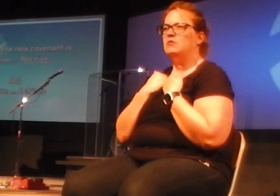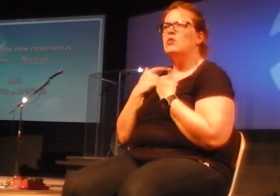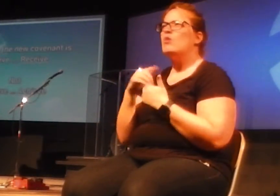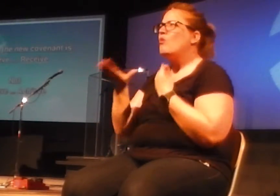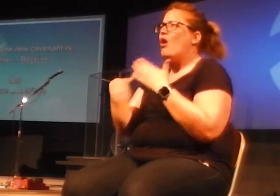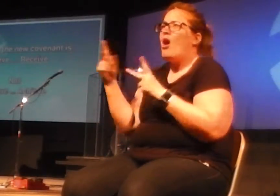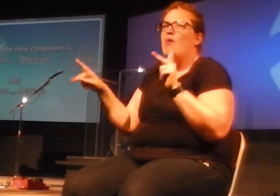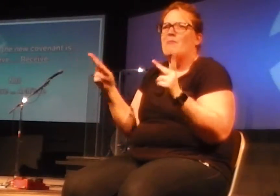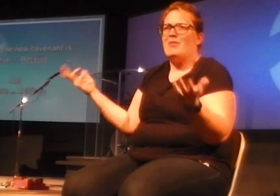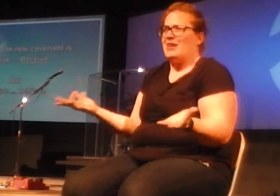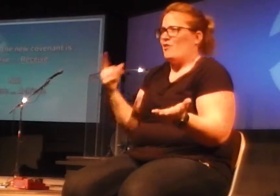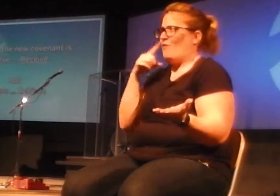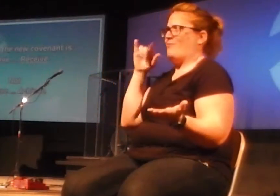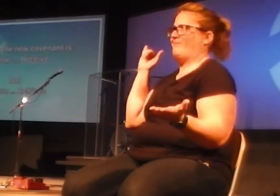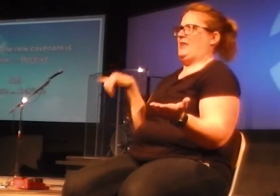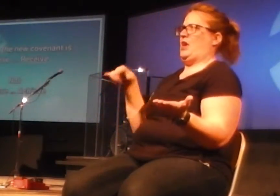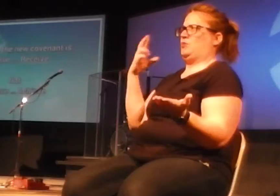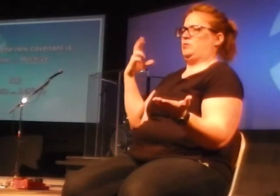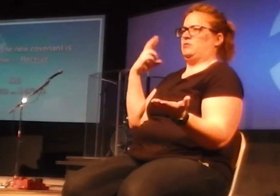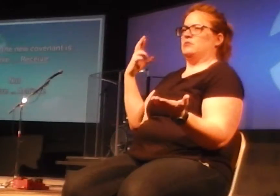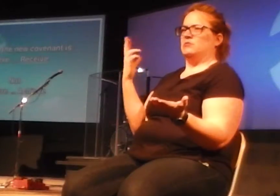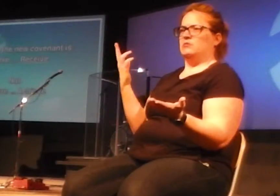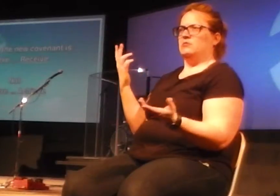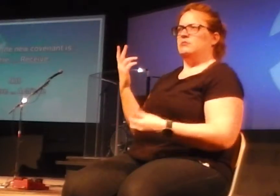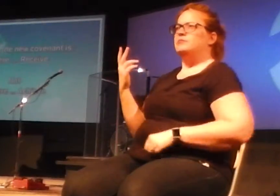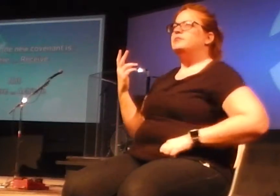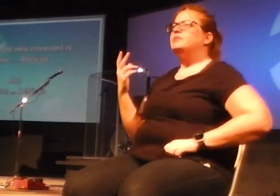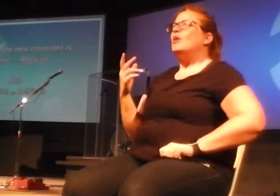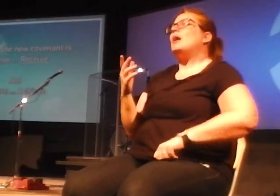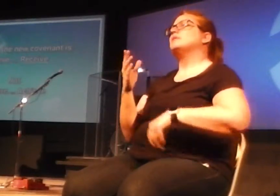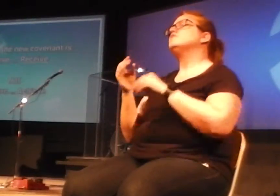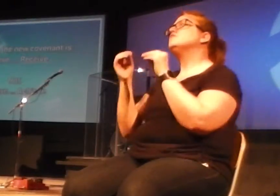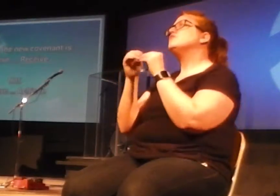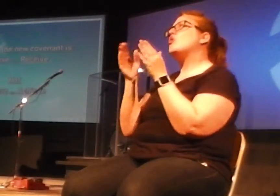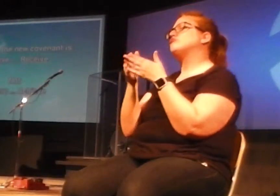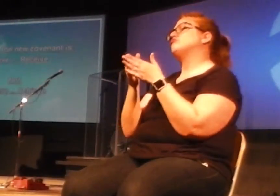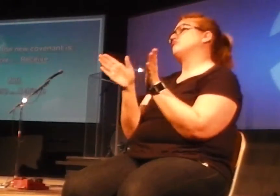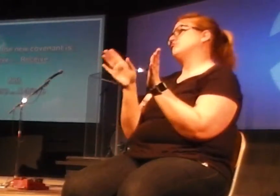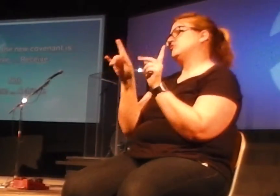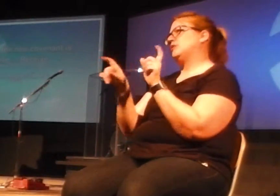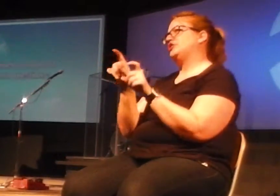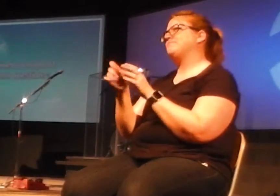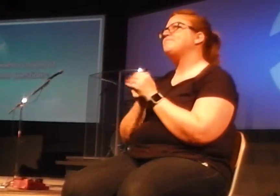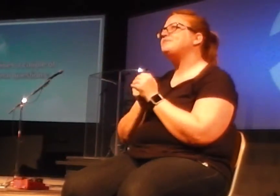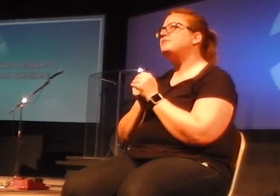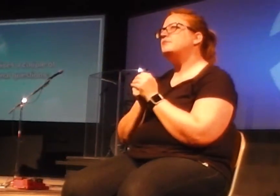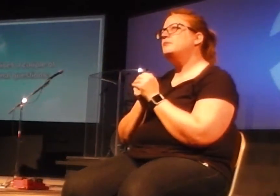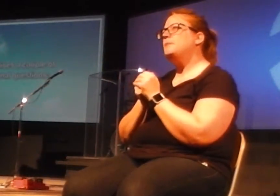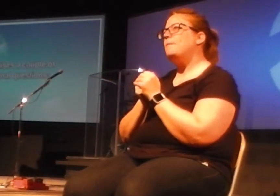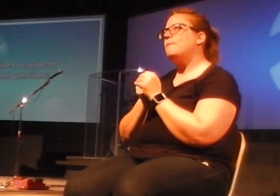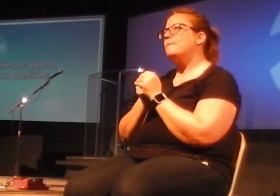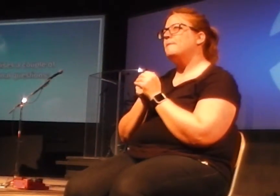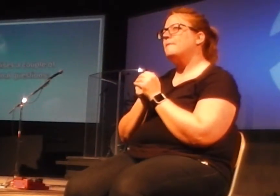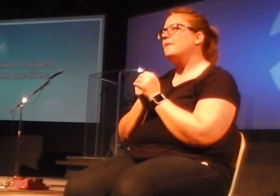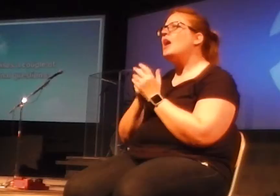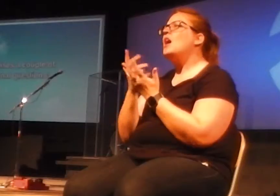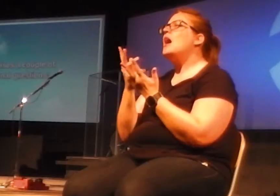So that's the big picture. There's been a couple of general questions. So I want to ask a couple of personal questions.